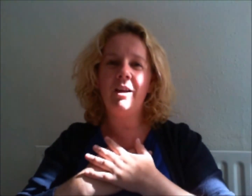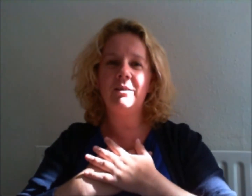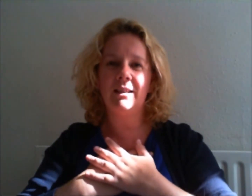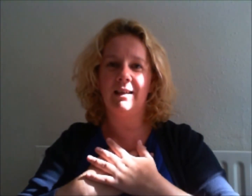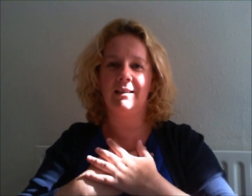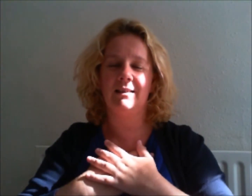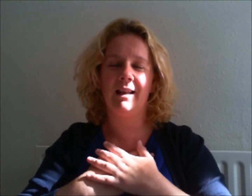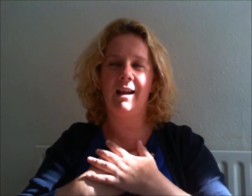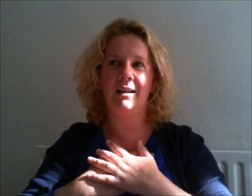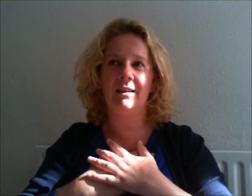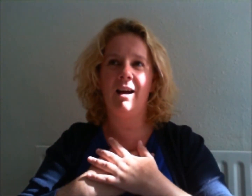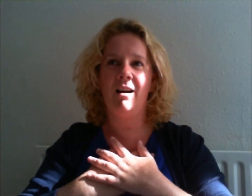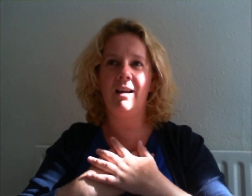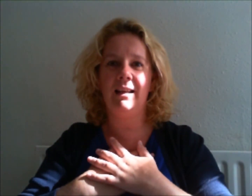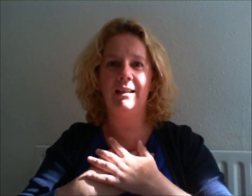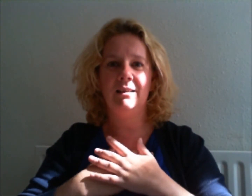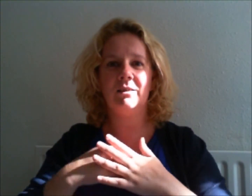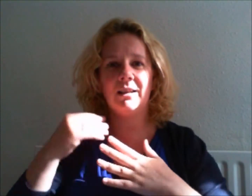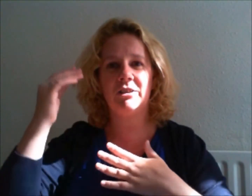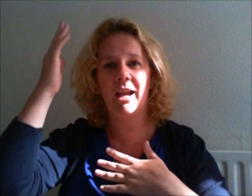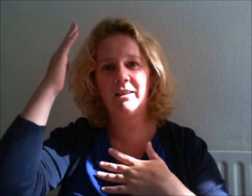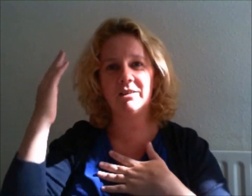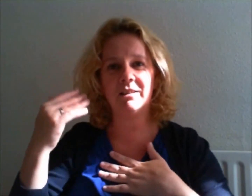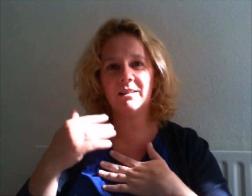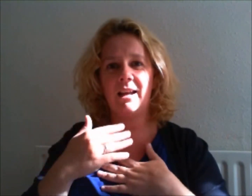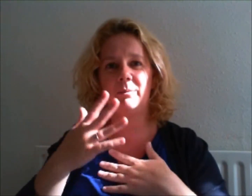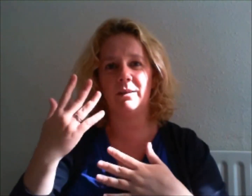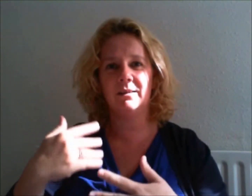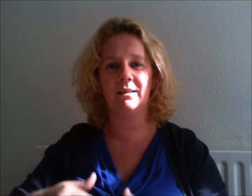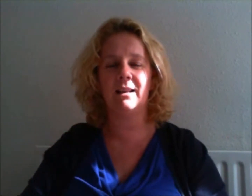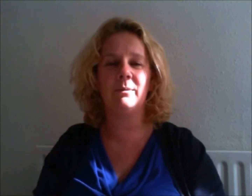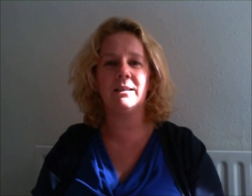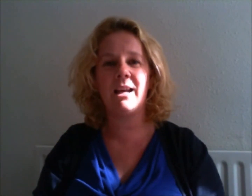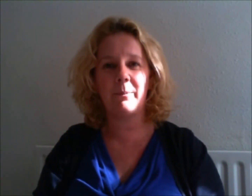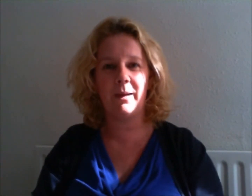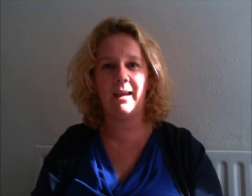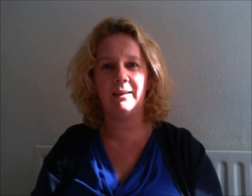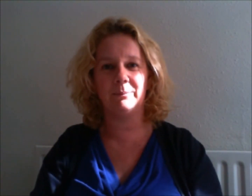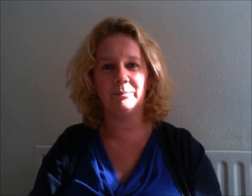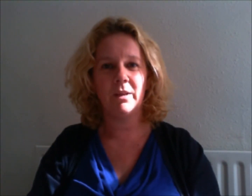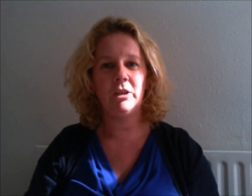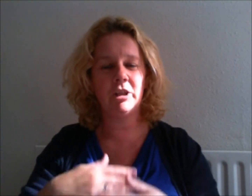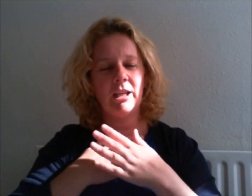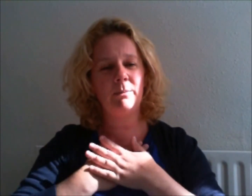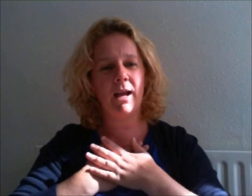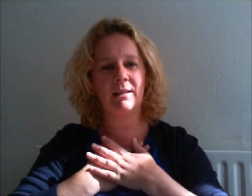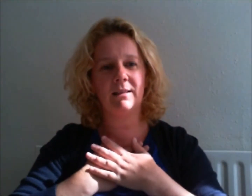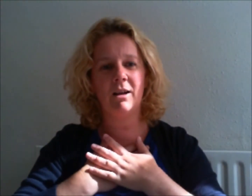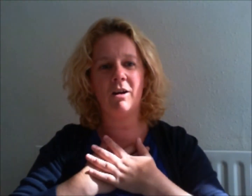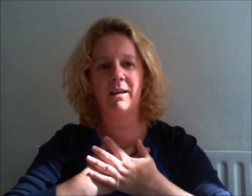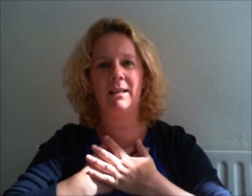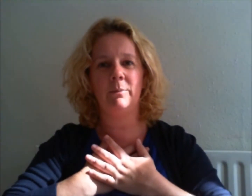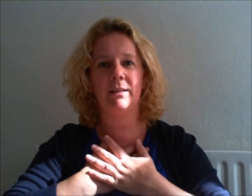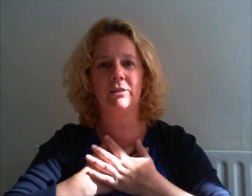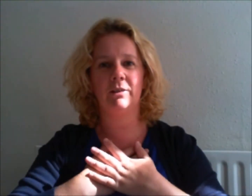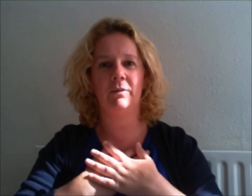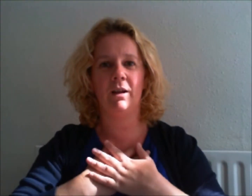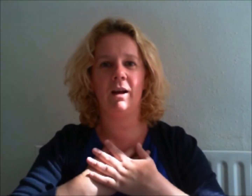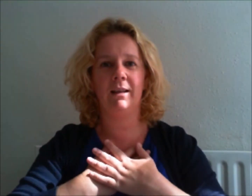notice that I sort of changed the statements. As I was tapping. You keep your hands in the heart healing position. If you like.